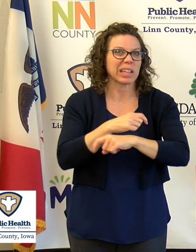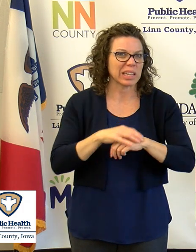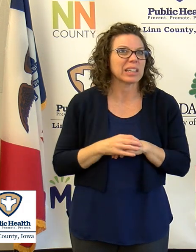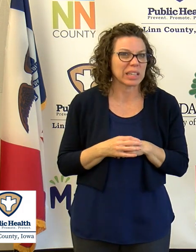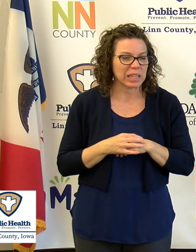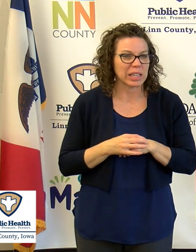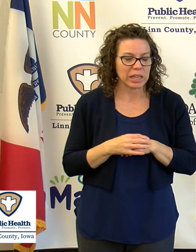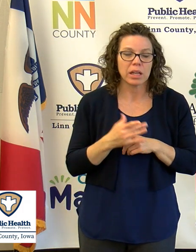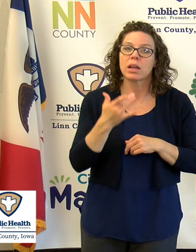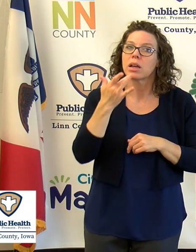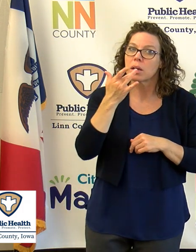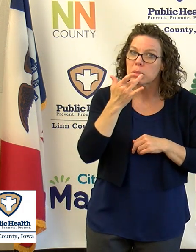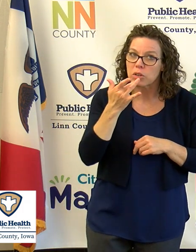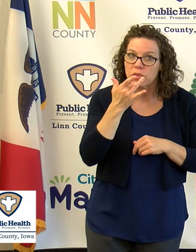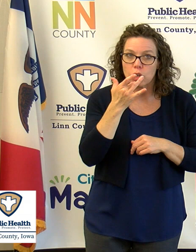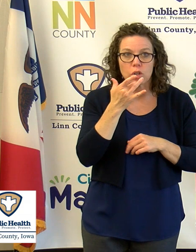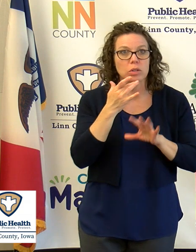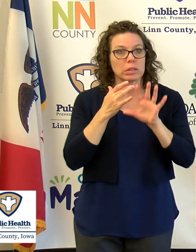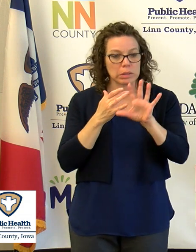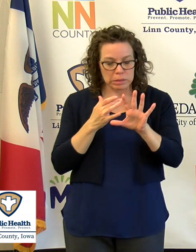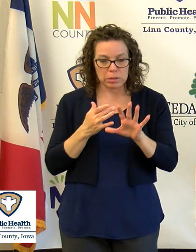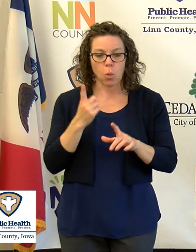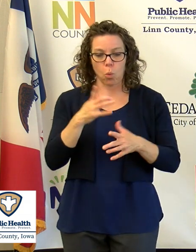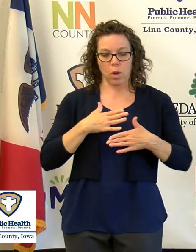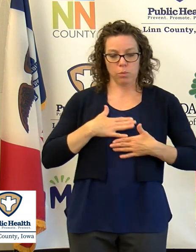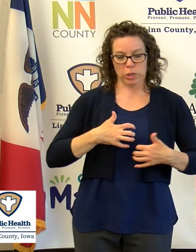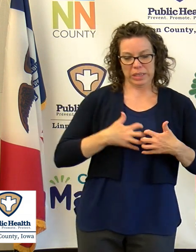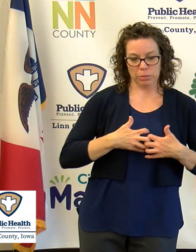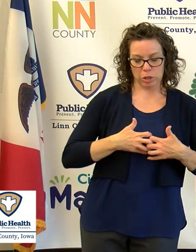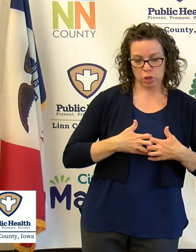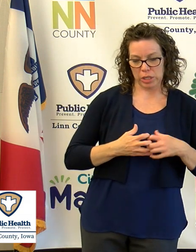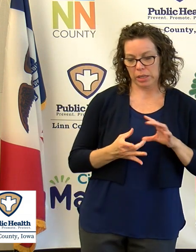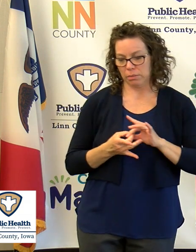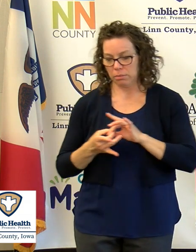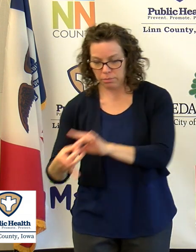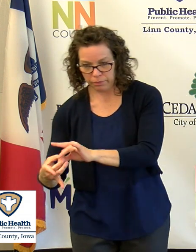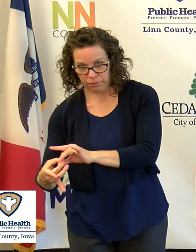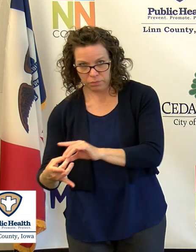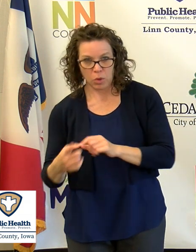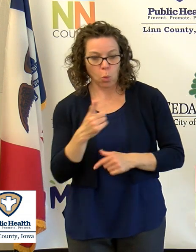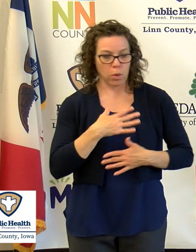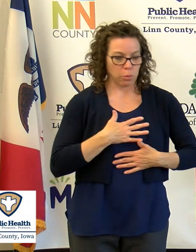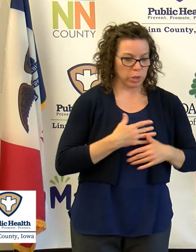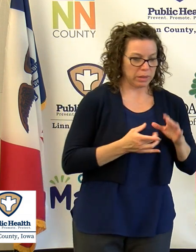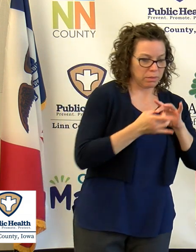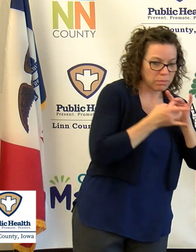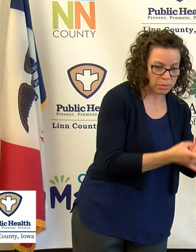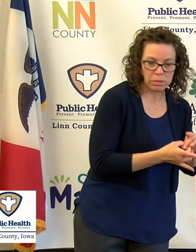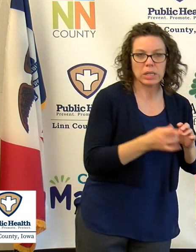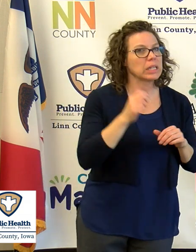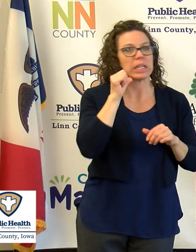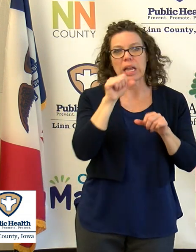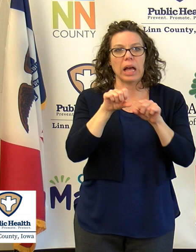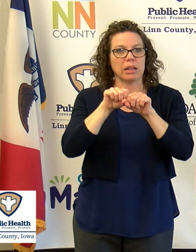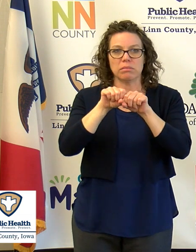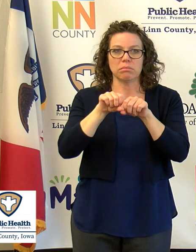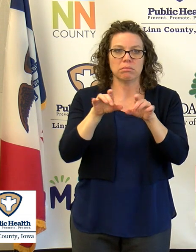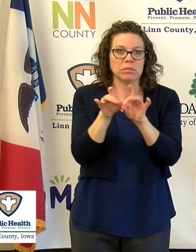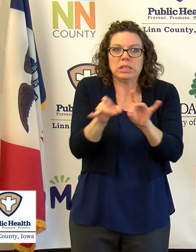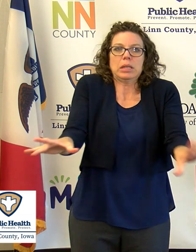So we would likely send people to different communities or try to acquire more ventilators before going to that sort of plan.